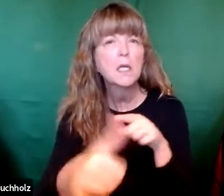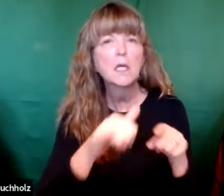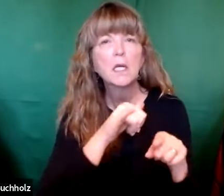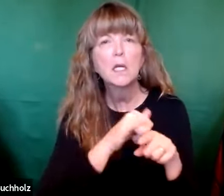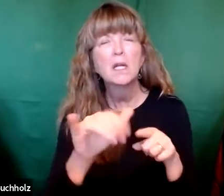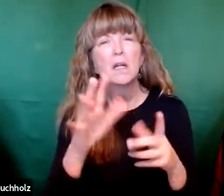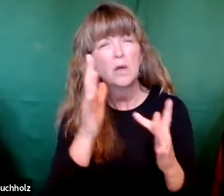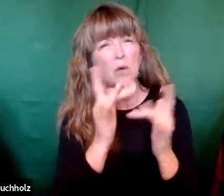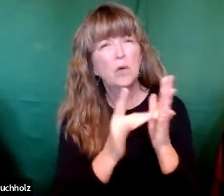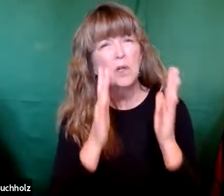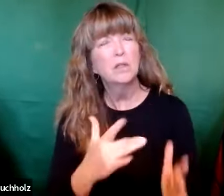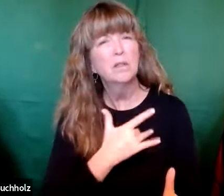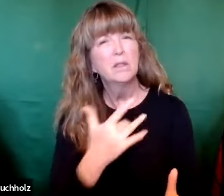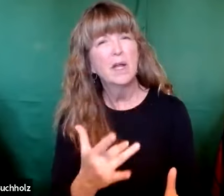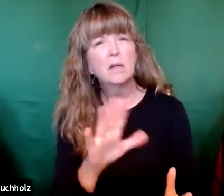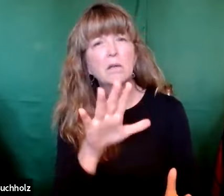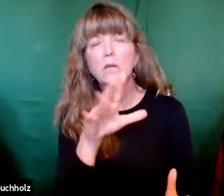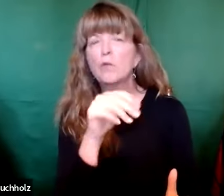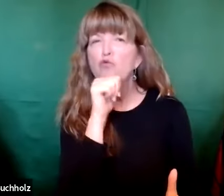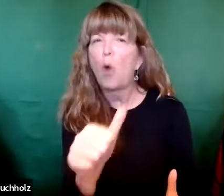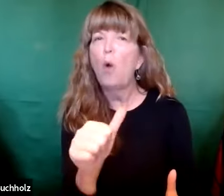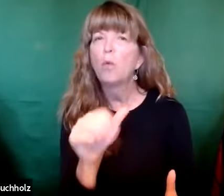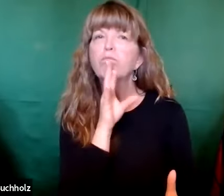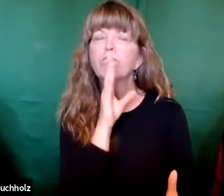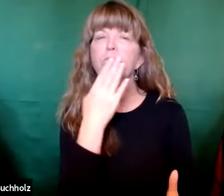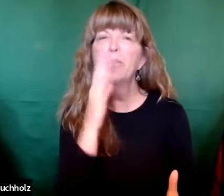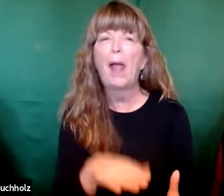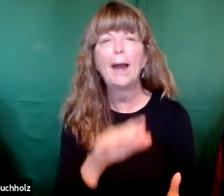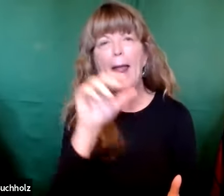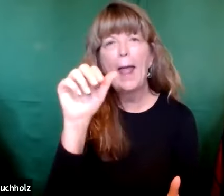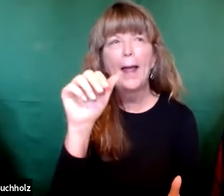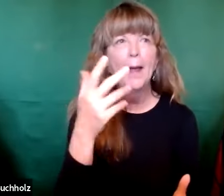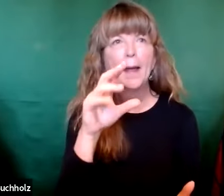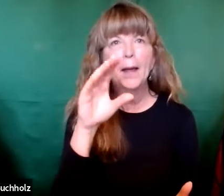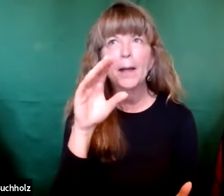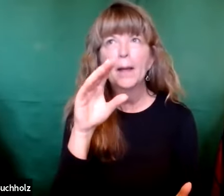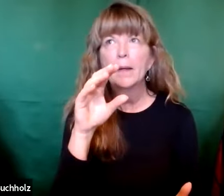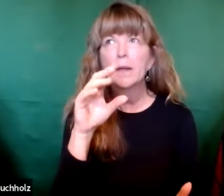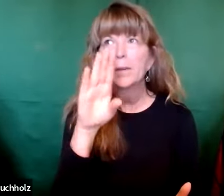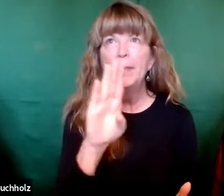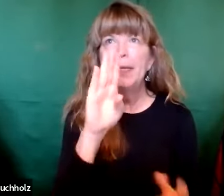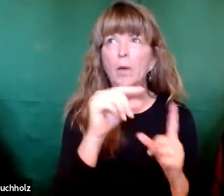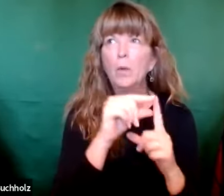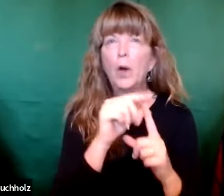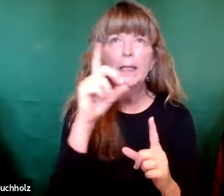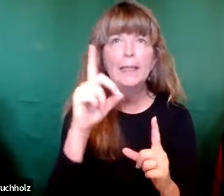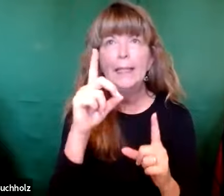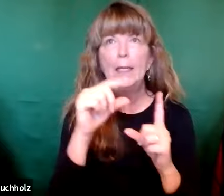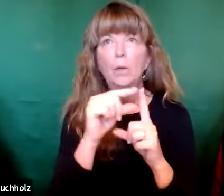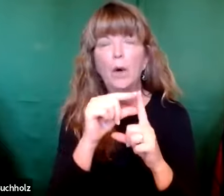You know, we also were talking about curses. Because Christians tend to say, oh, don't talk badly. Don't say